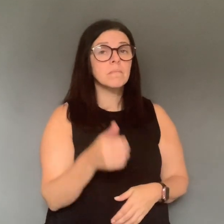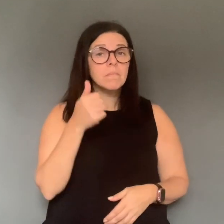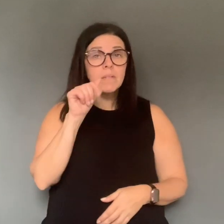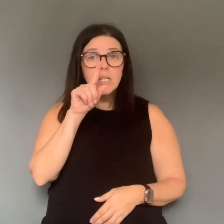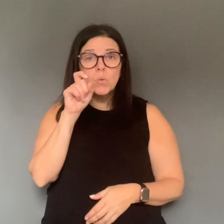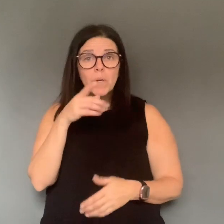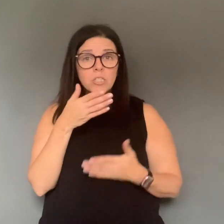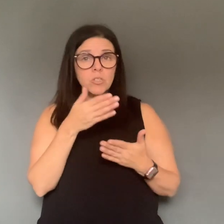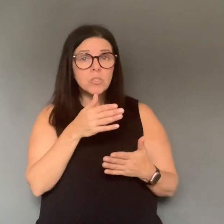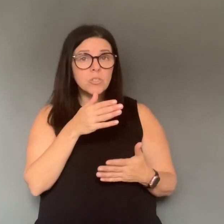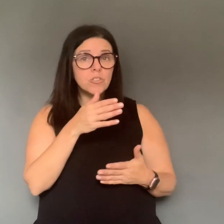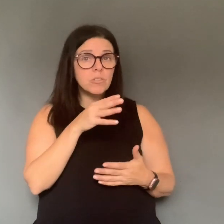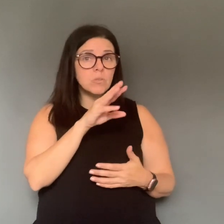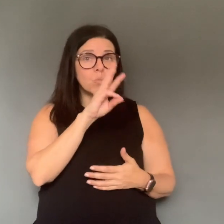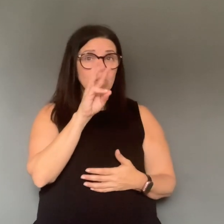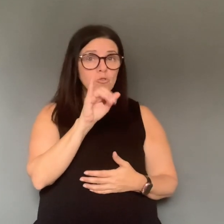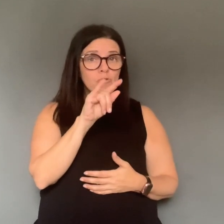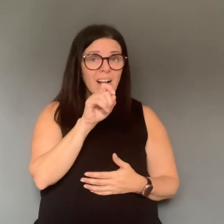Pardon me?